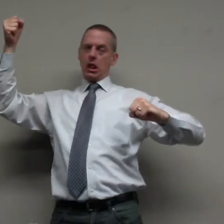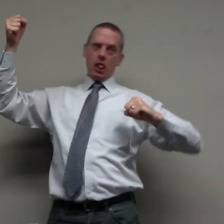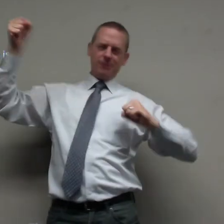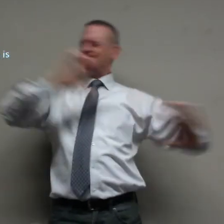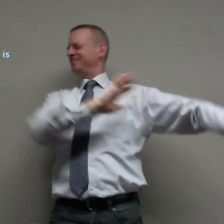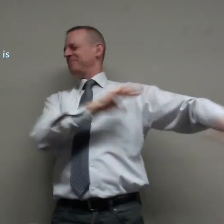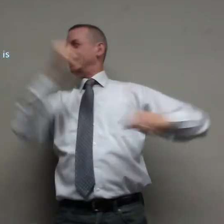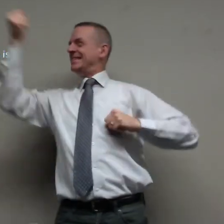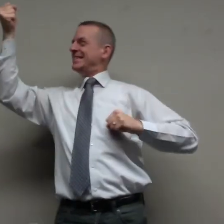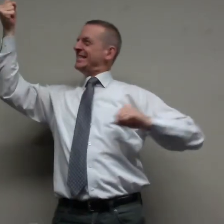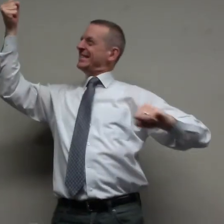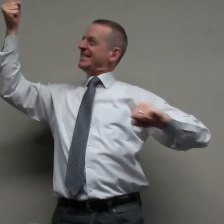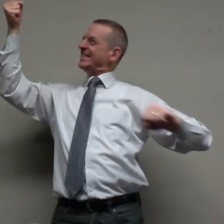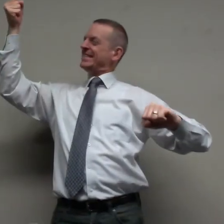and send against sin